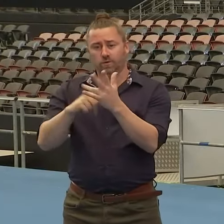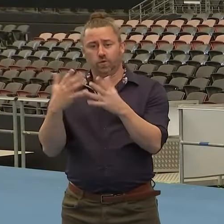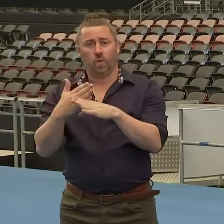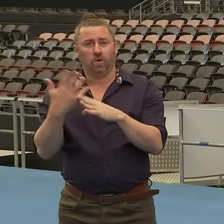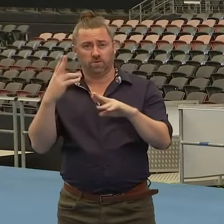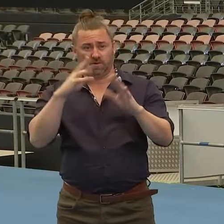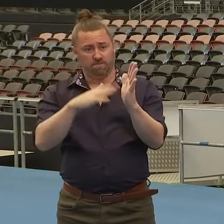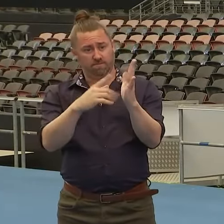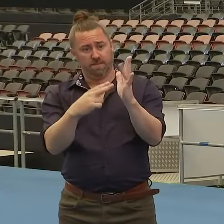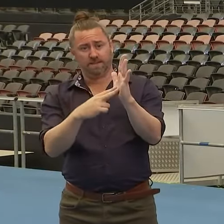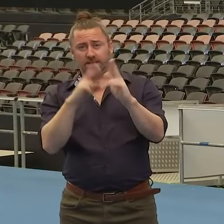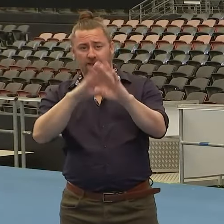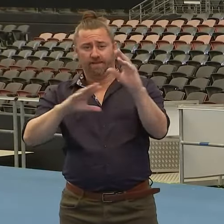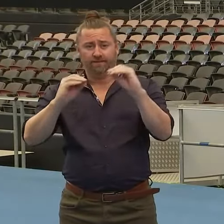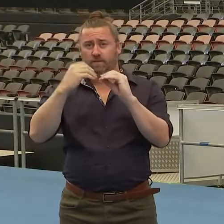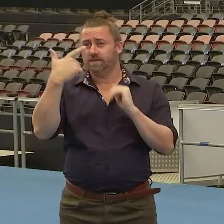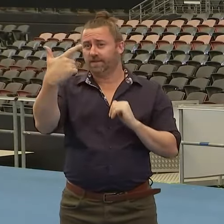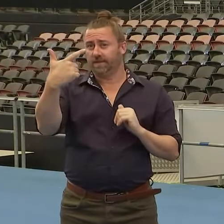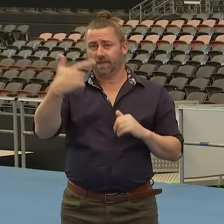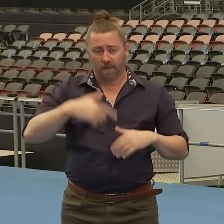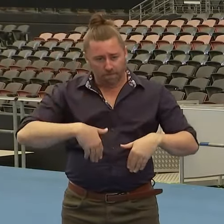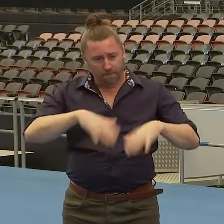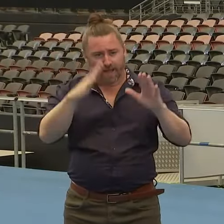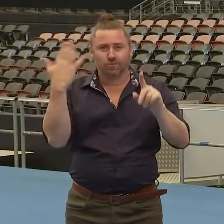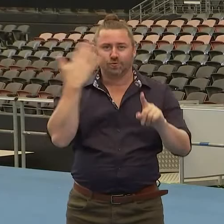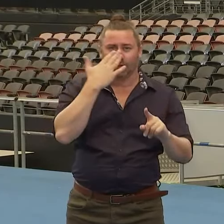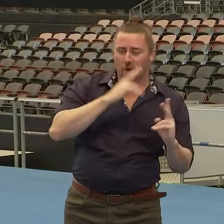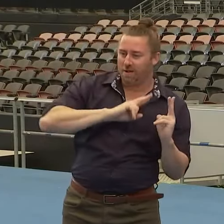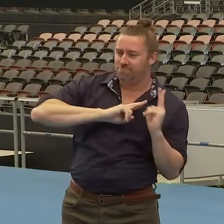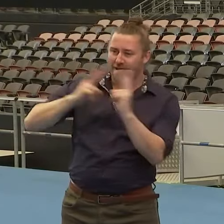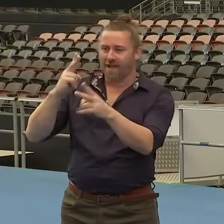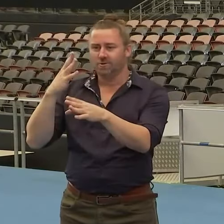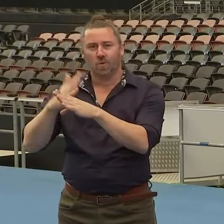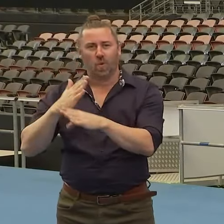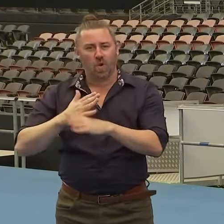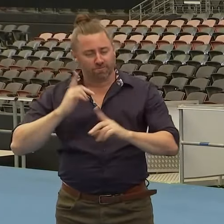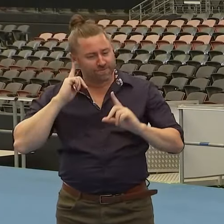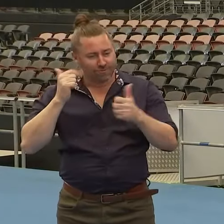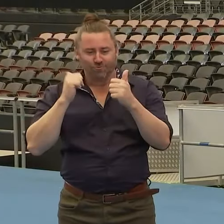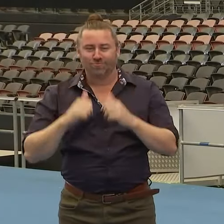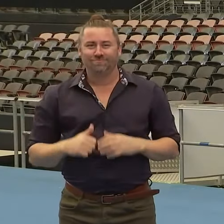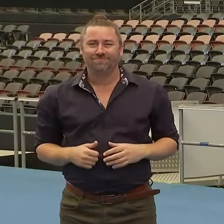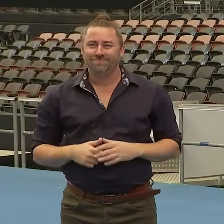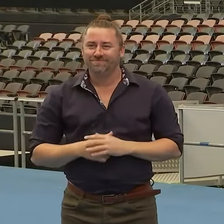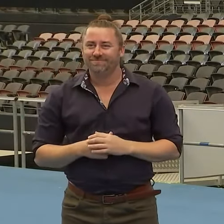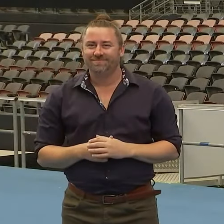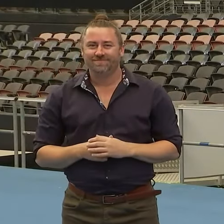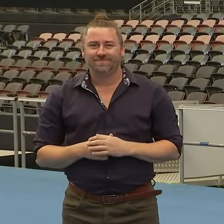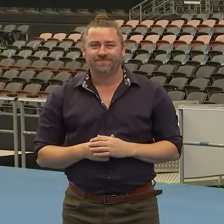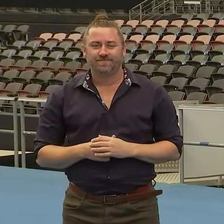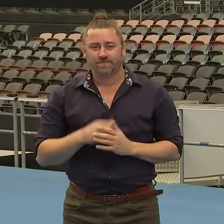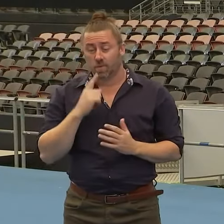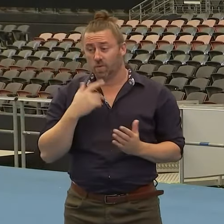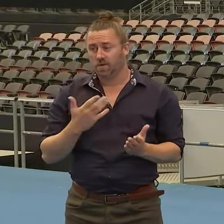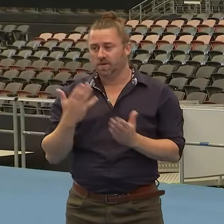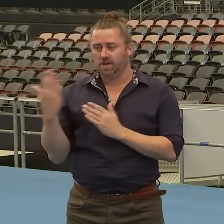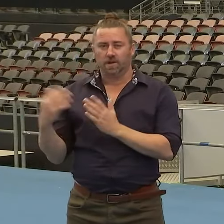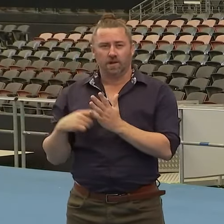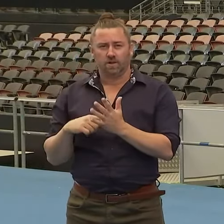7th, Monday, February 7th, back to school, back to work. I think it all sounds good. Okay. So, I might hand over to